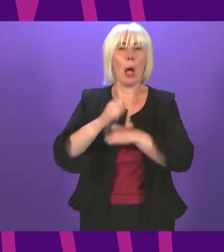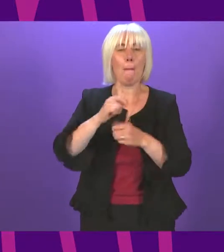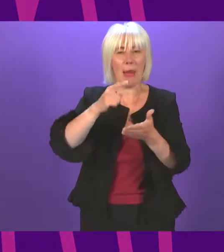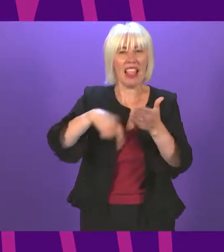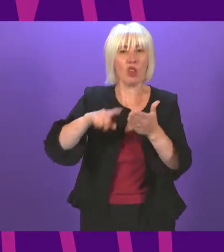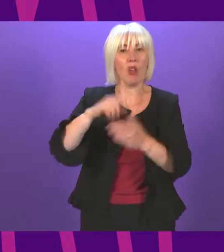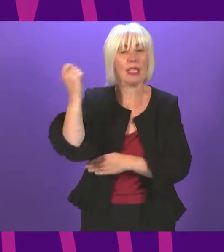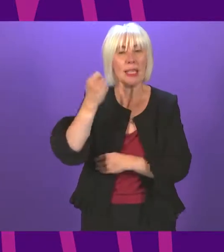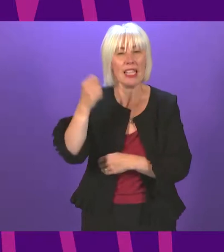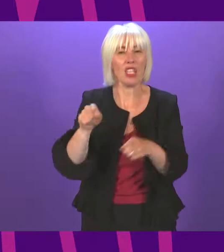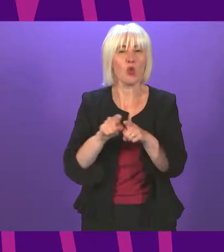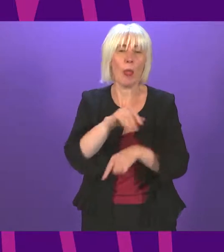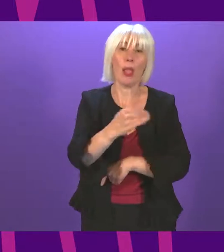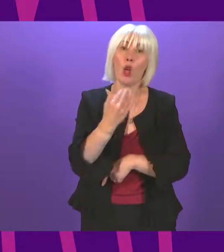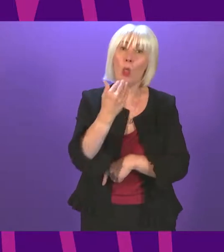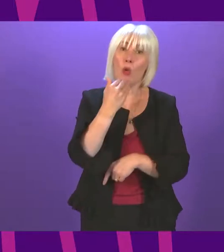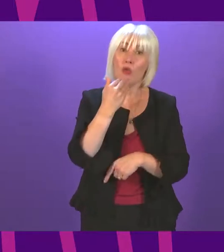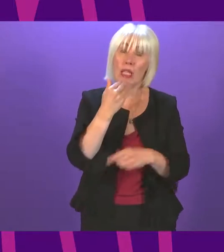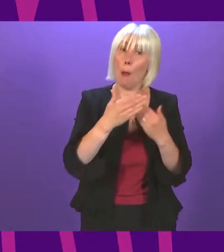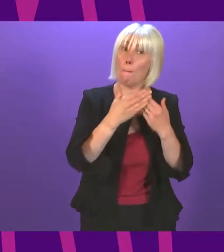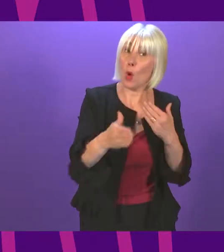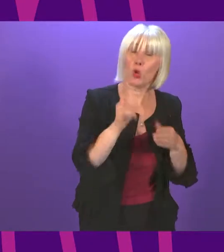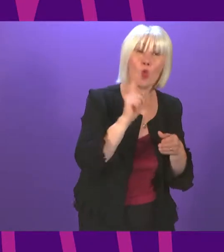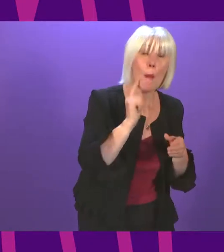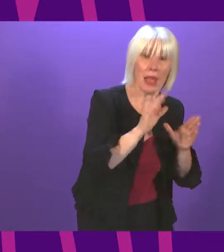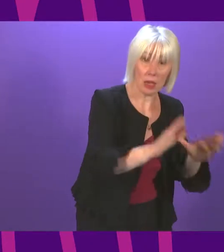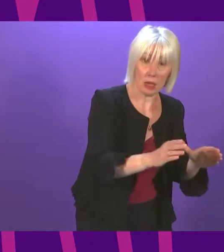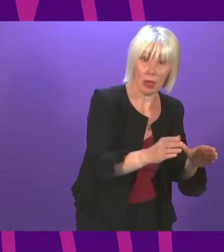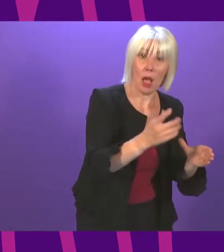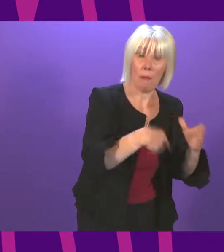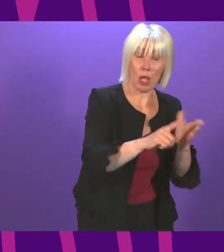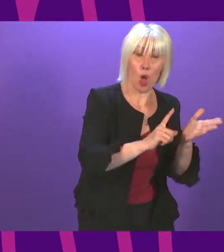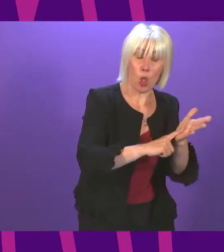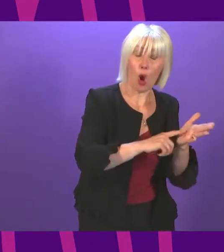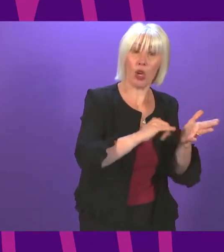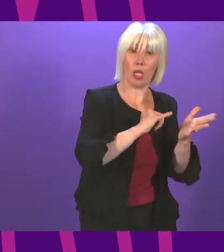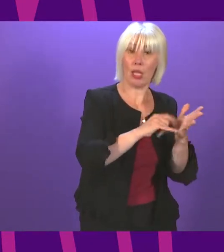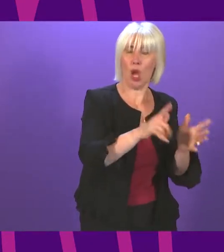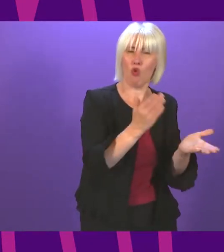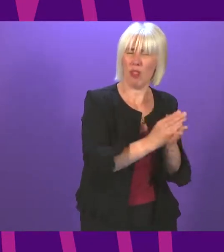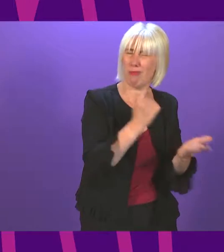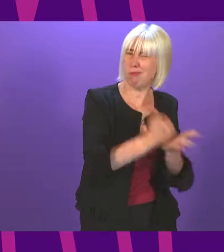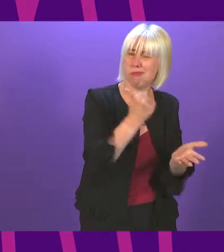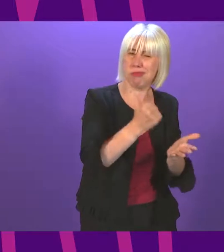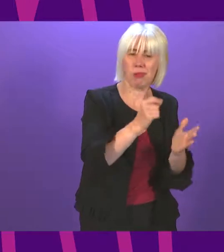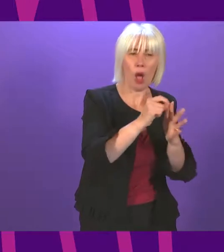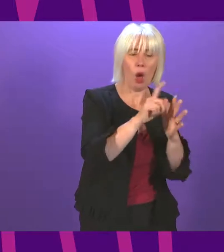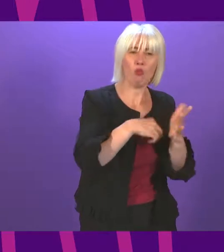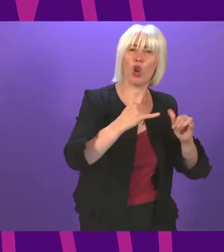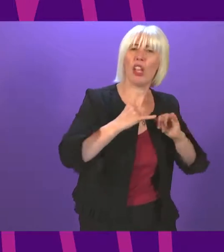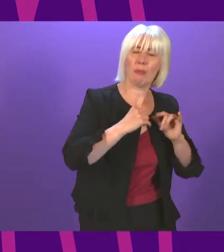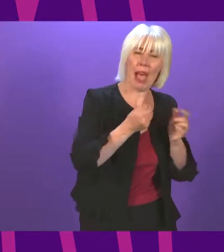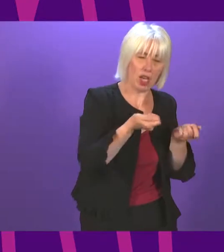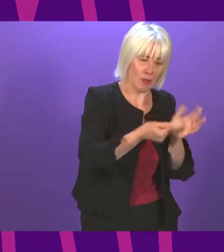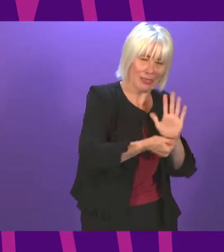election of a Green Group where the majority of members are women, is in no small part down to Lorna's incredible project management skills, her patience and her